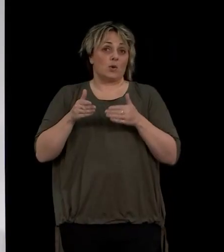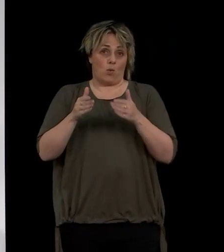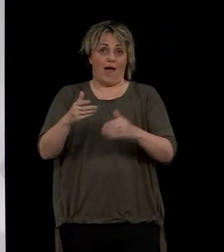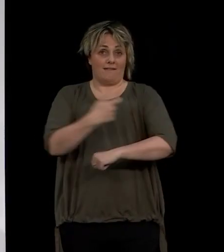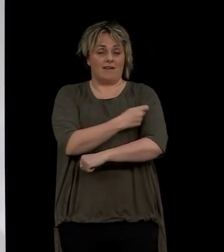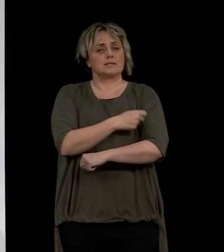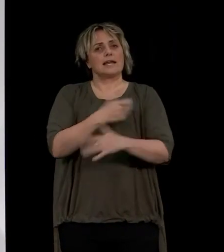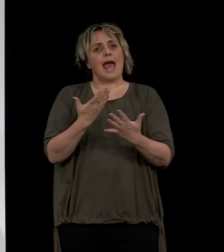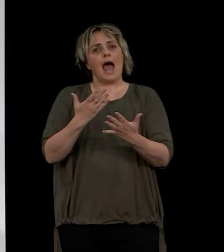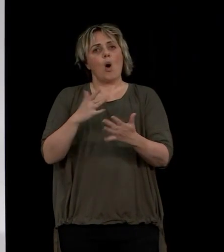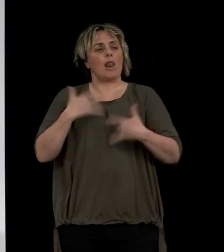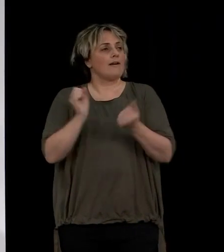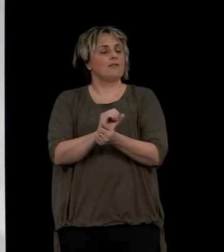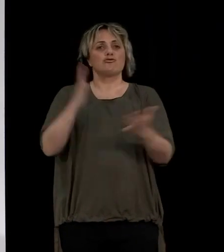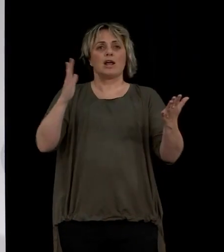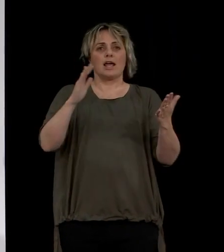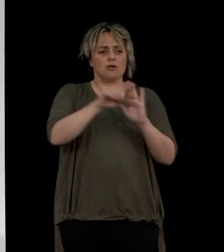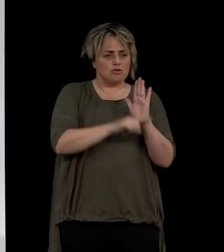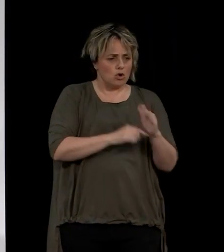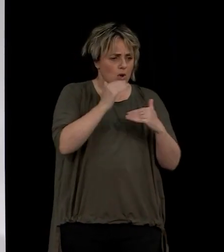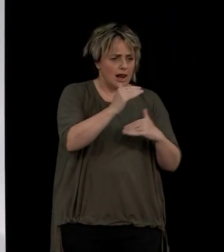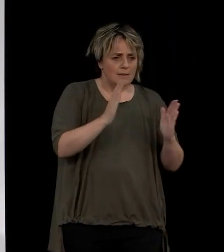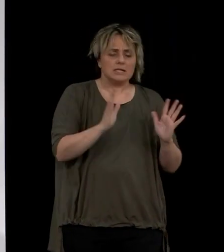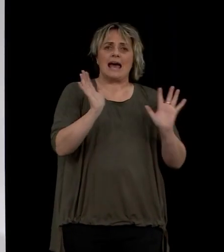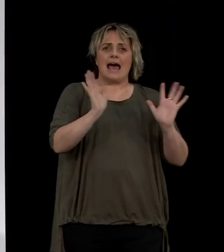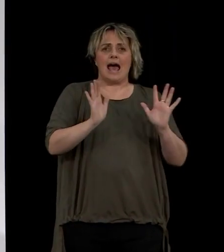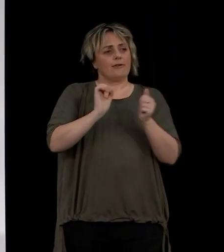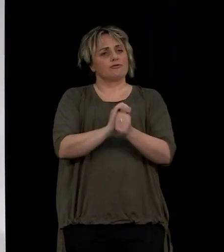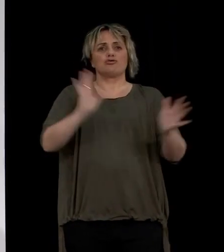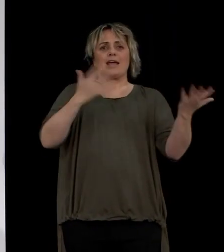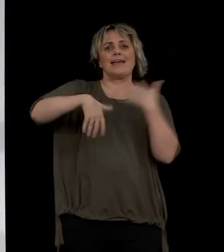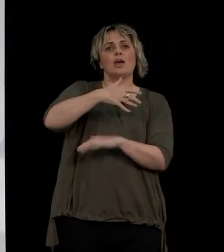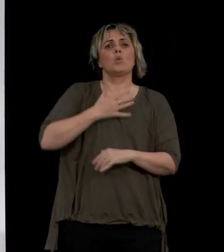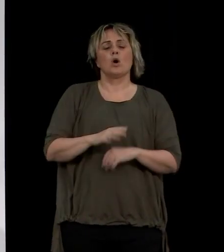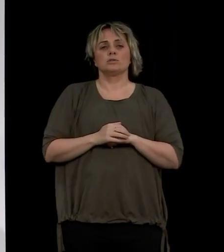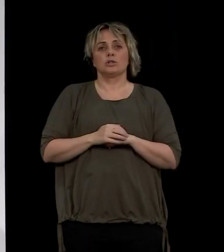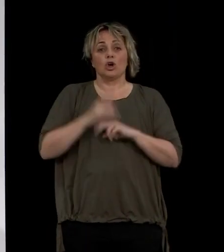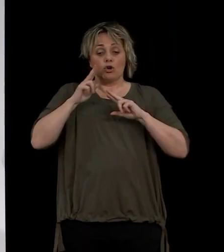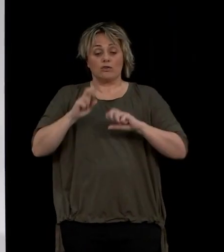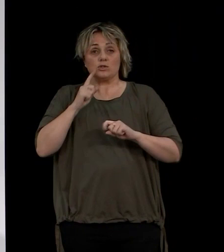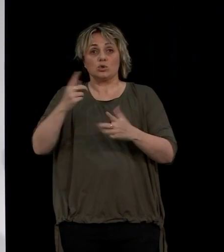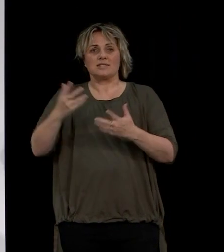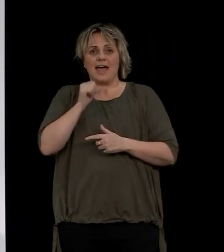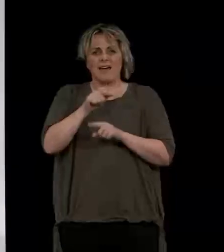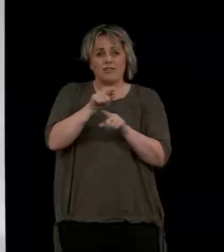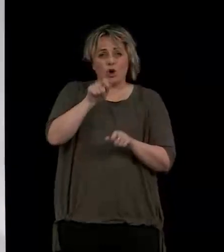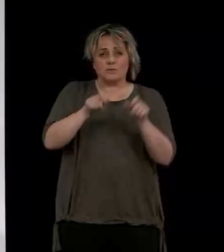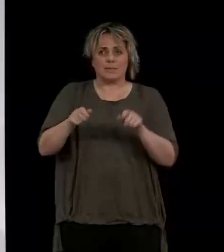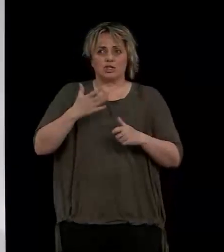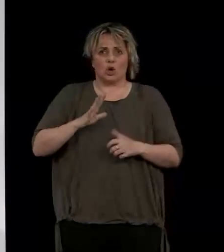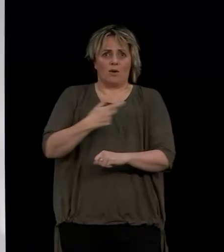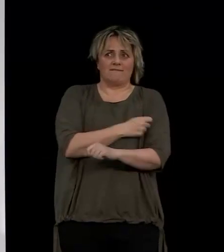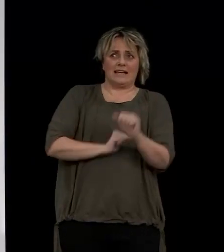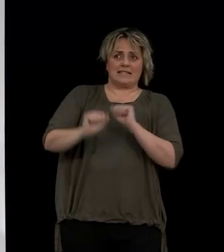a life that is much freer from restrictions than we experience now. The research tells us that those who are hesitant to get immunised are